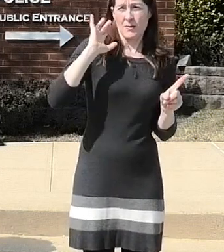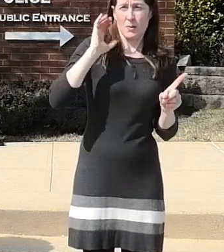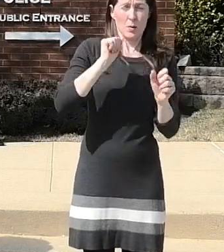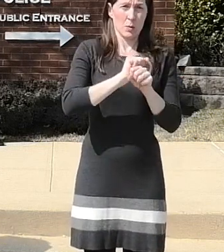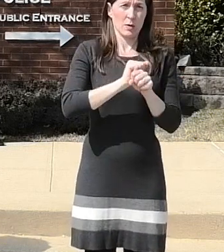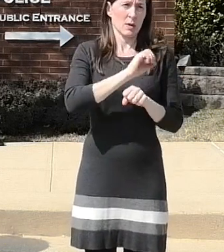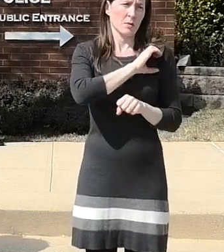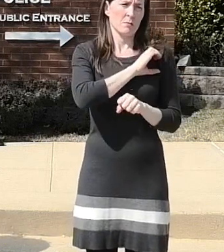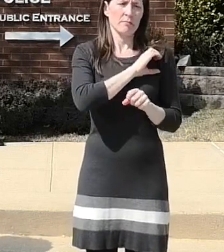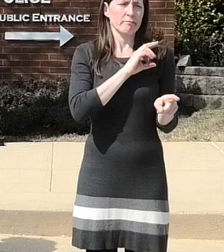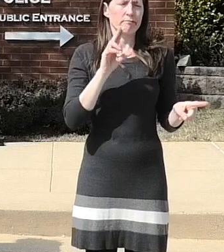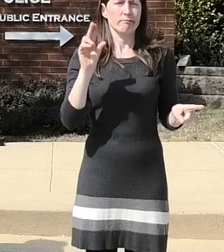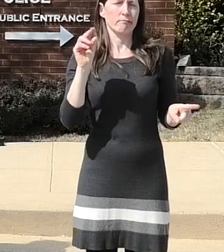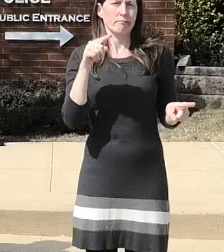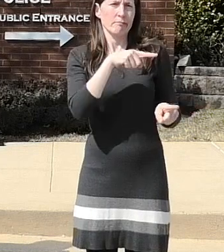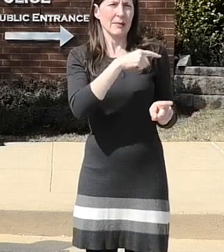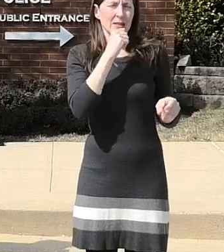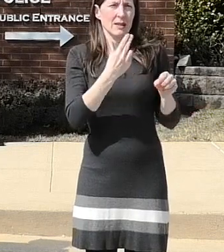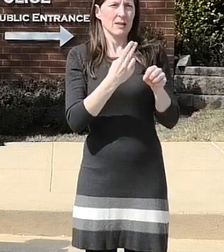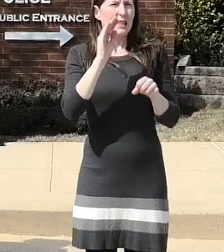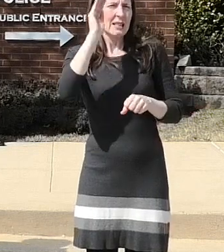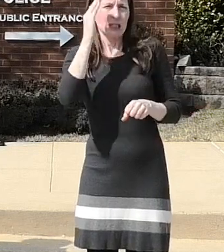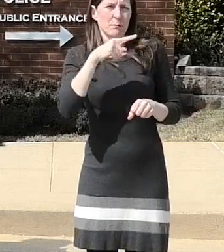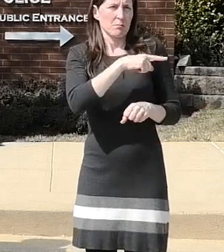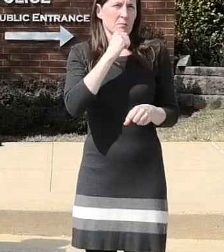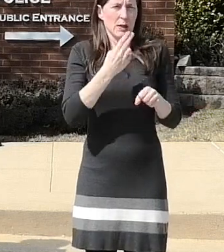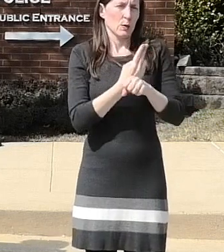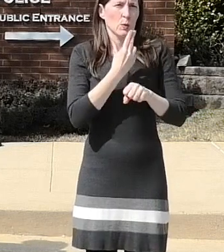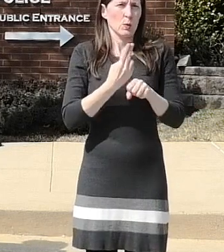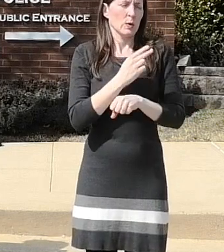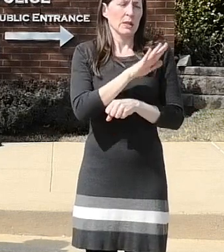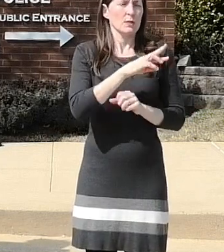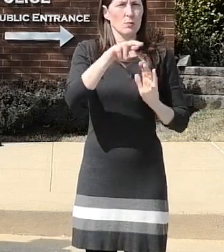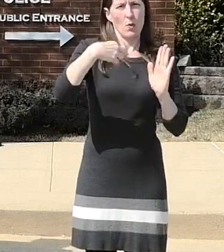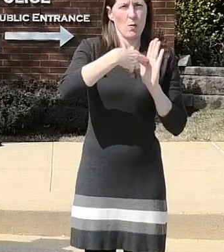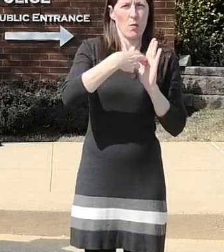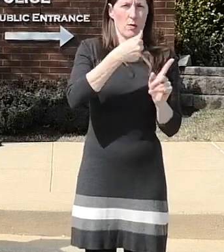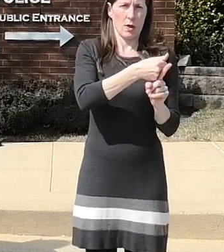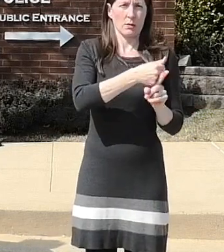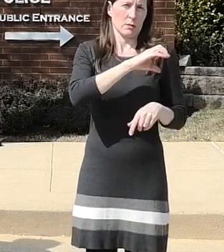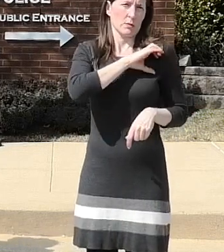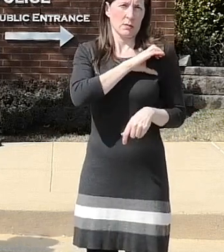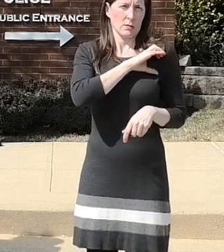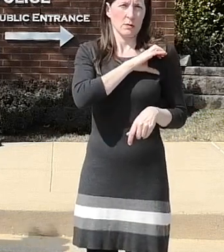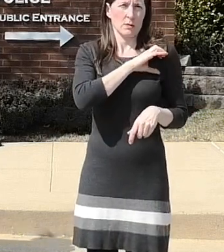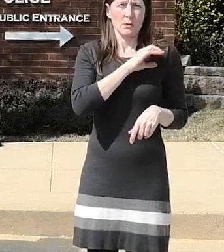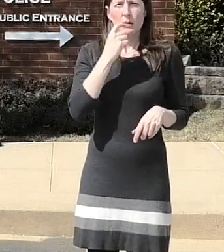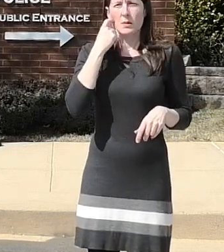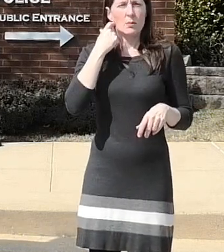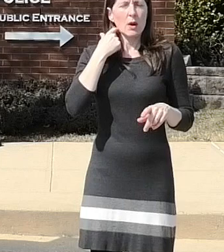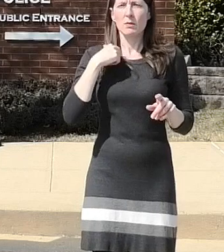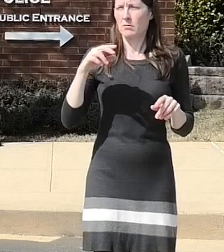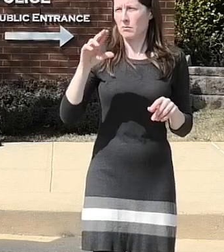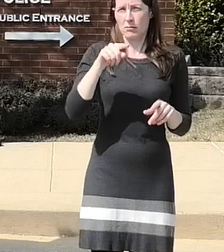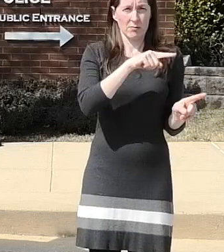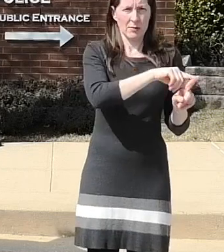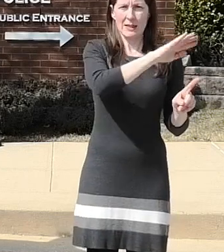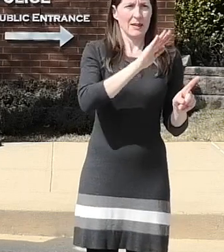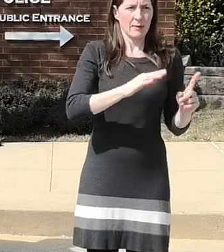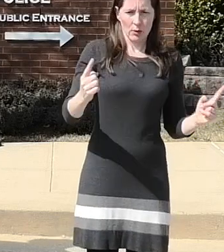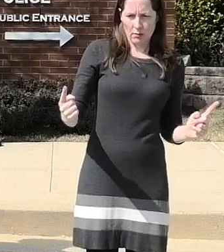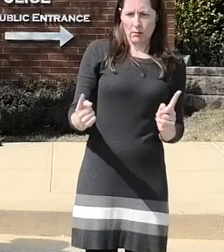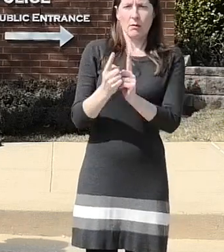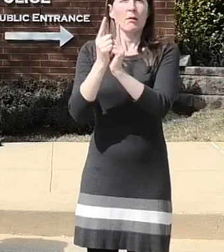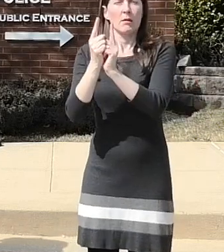not utilize that position i want to make sure that we're clear none of his victims were civilians with whom he had contact in a role as a member of law